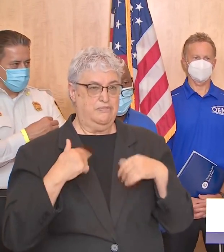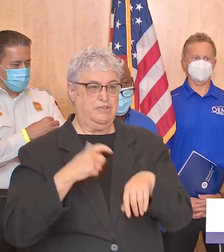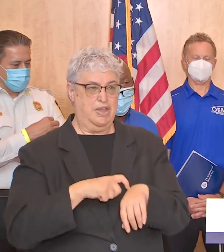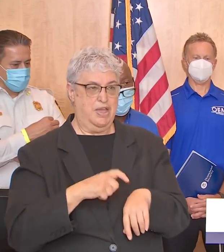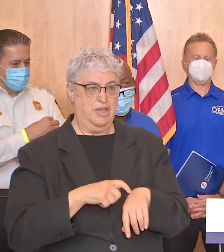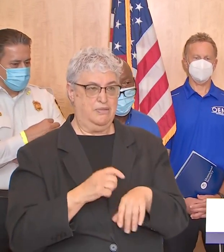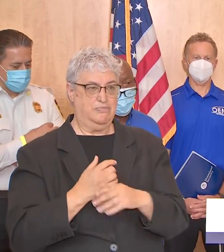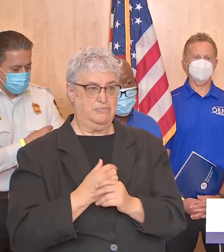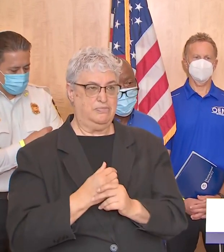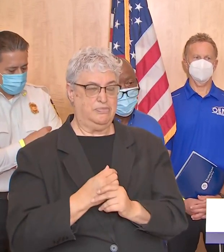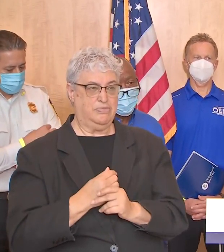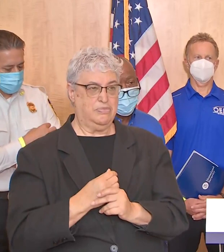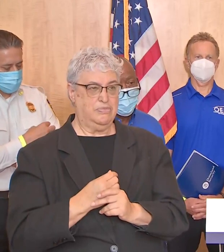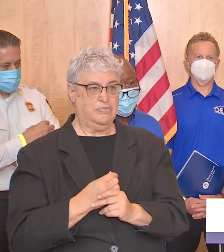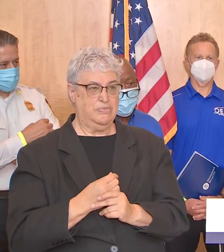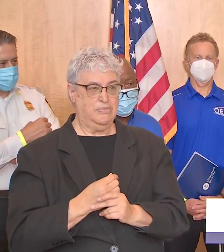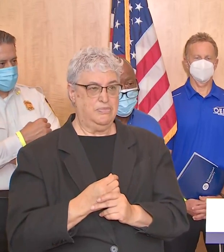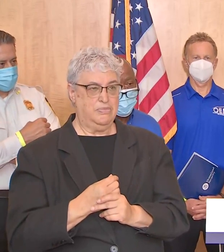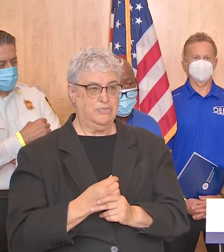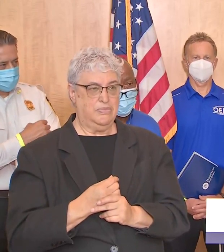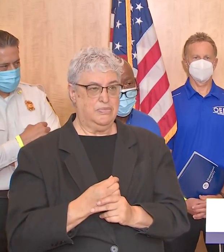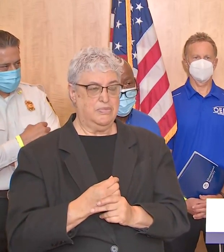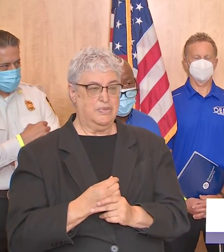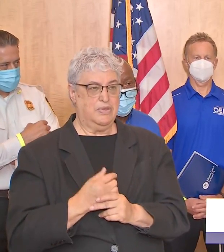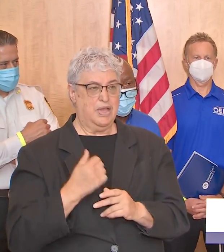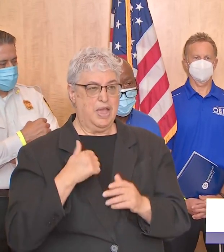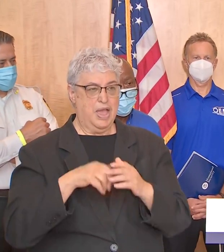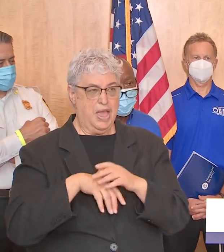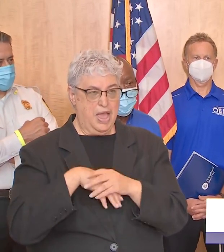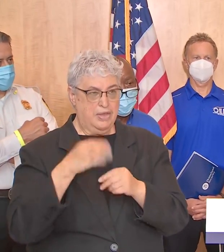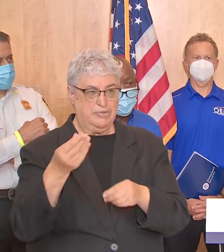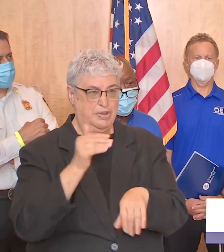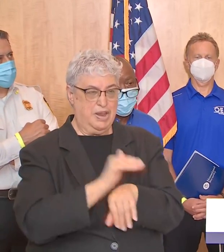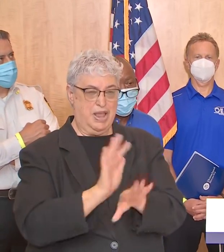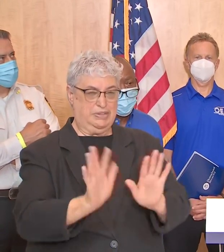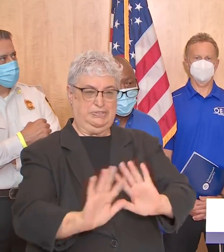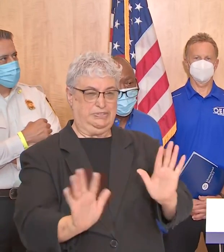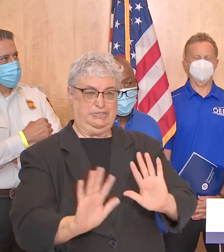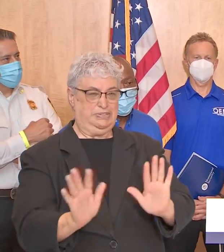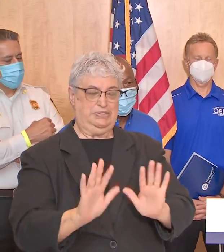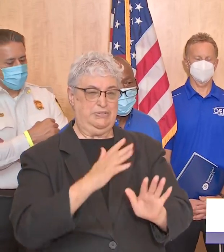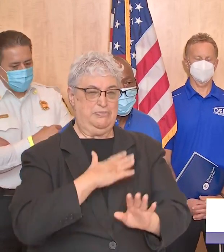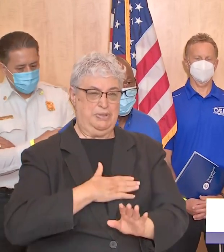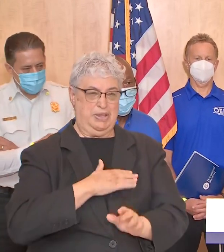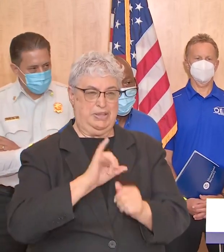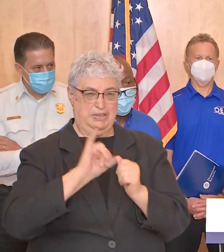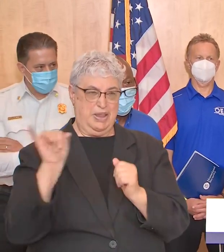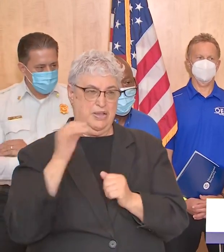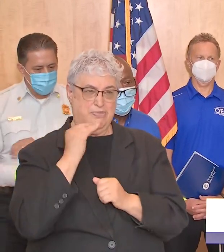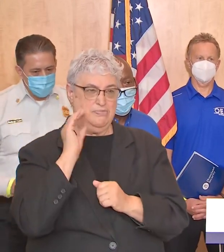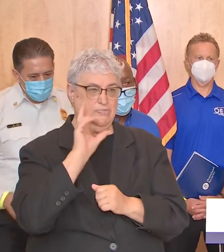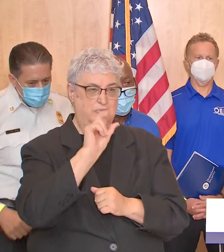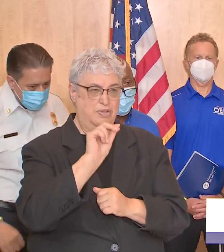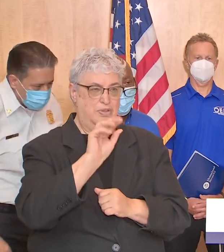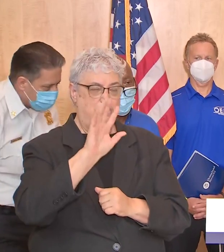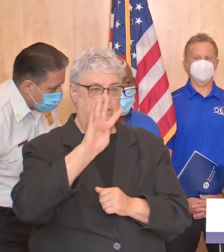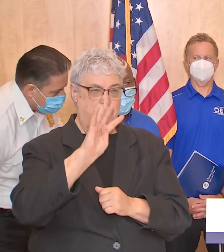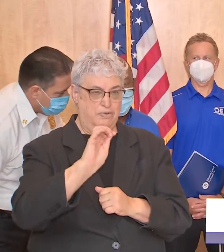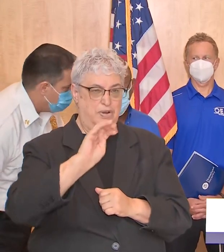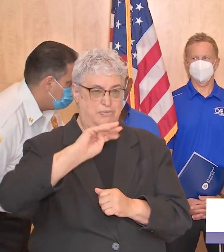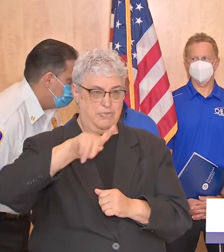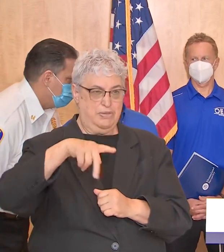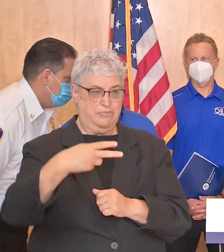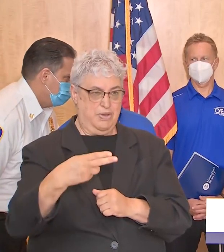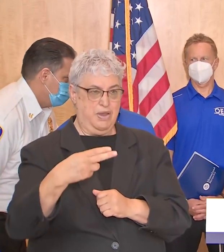do that and follow instructions about being out this evening for those who do not have to be out 30 to 40 miles per hour wind